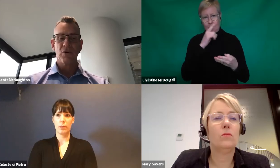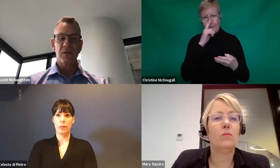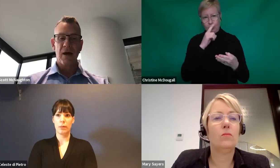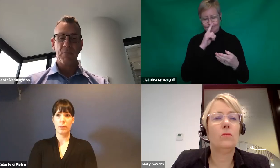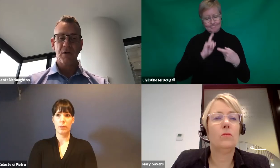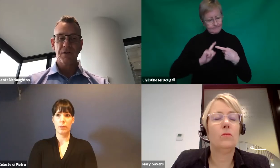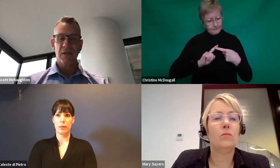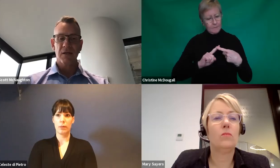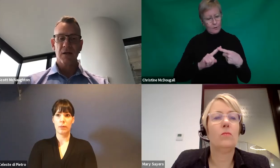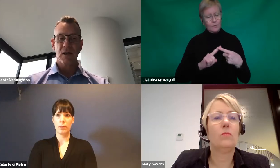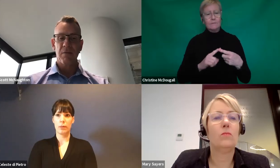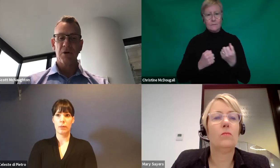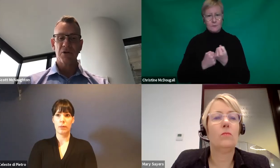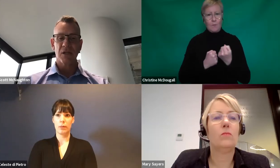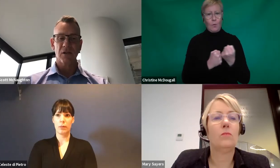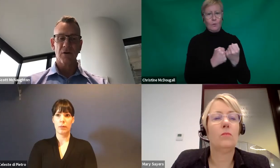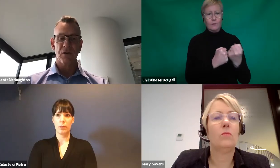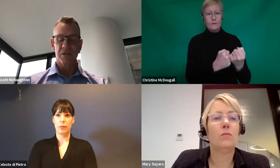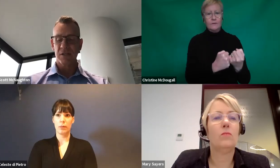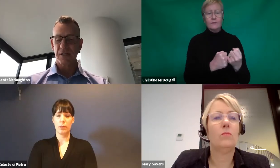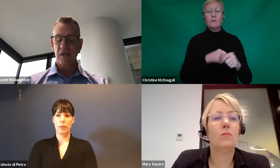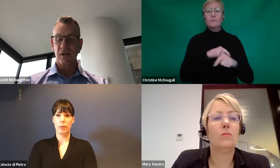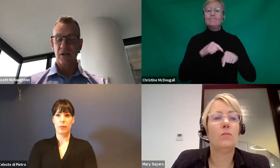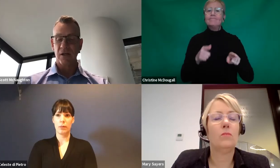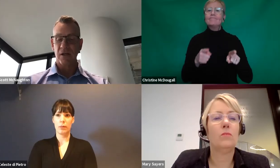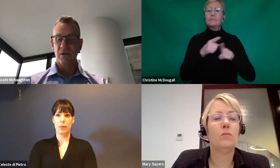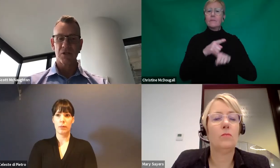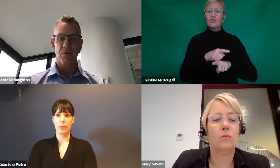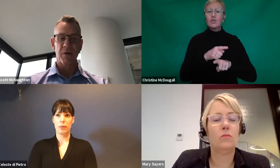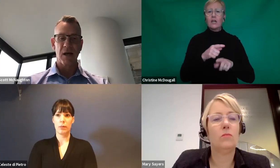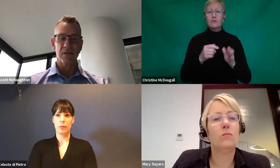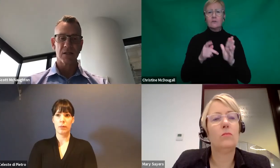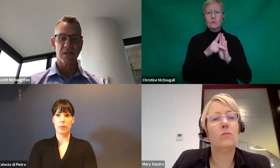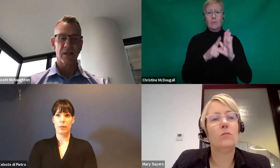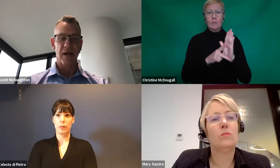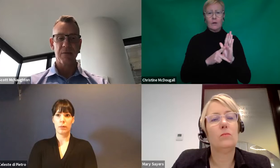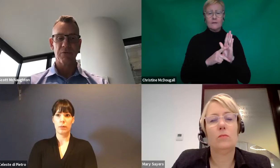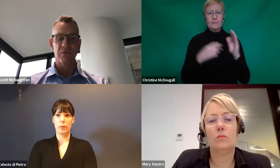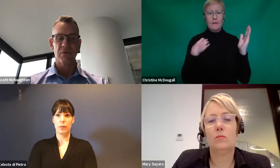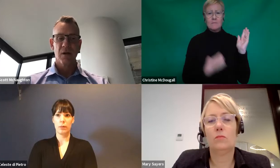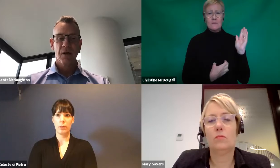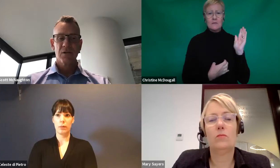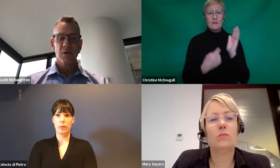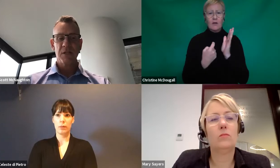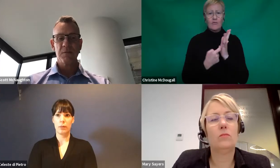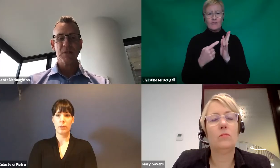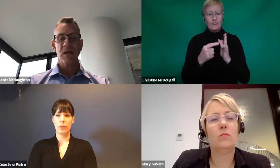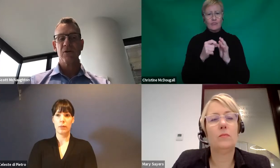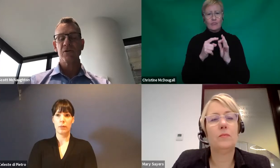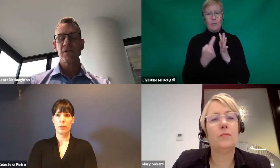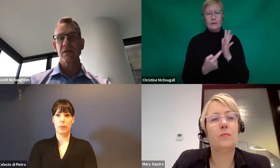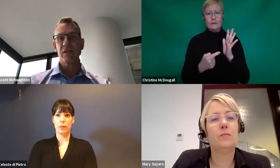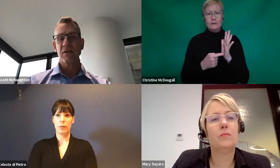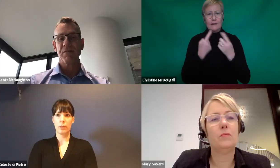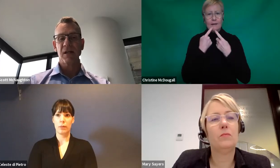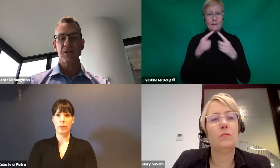broadened our policy around purchasing low-cost assisted technology and Minister Robert announced this in late April. So participants can